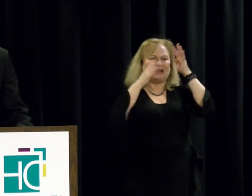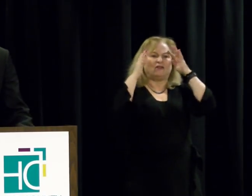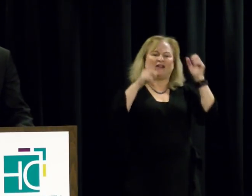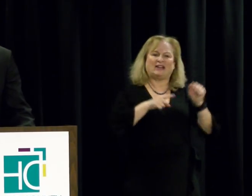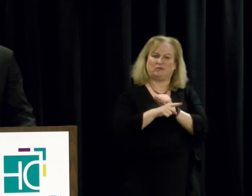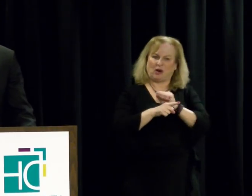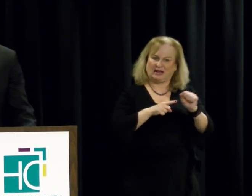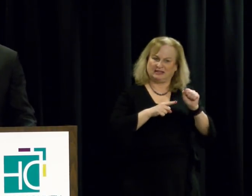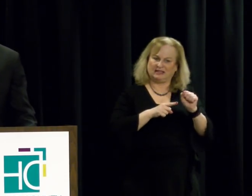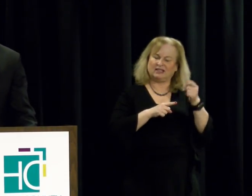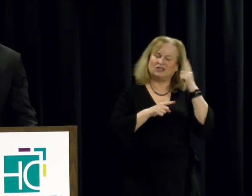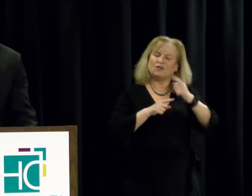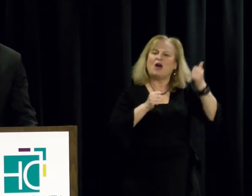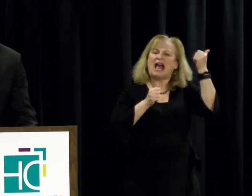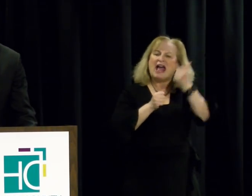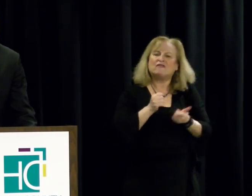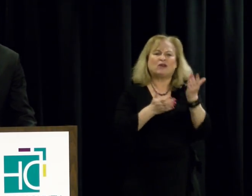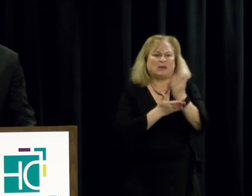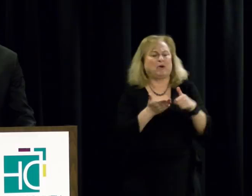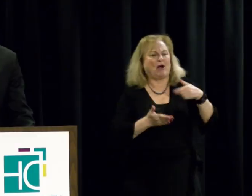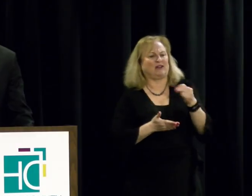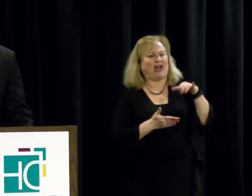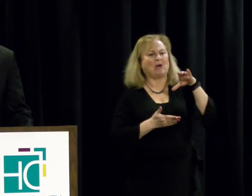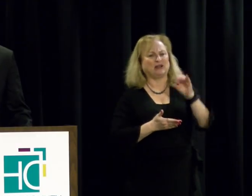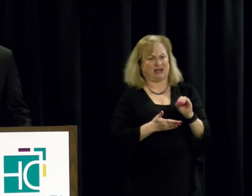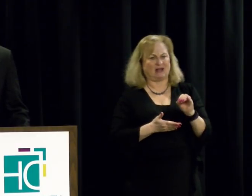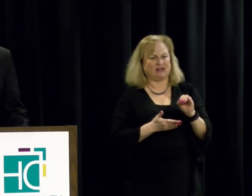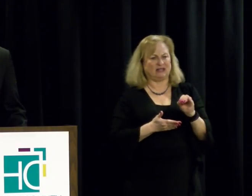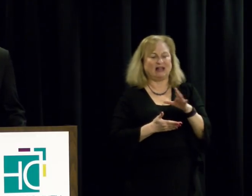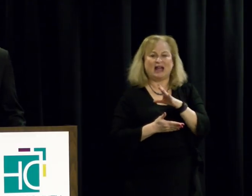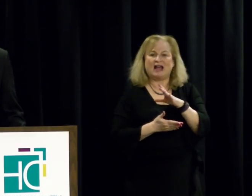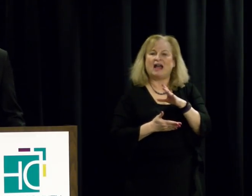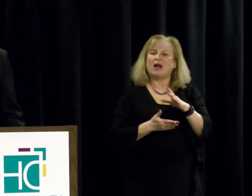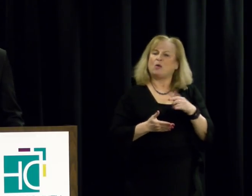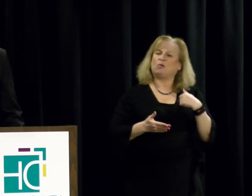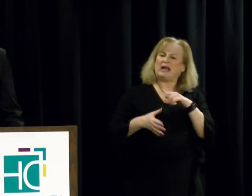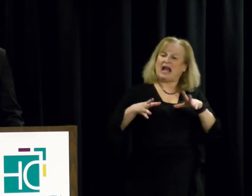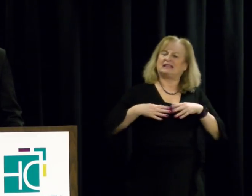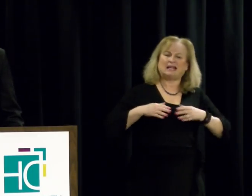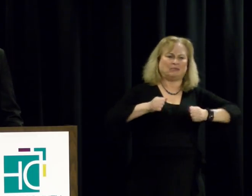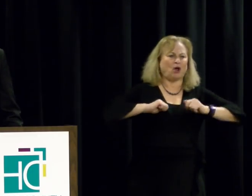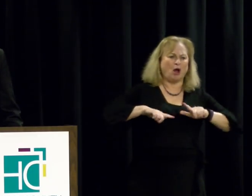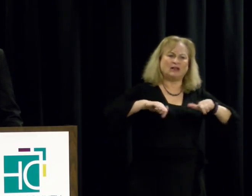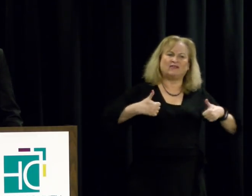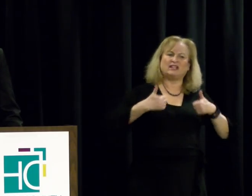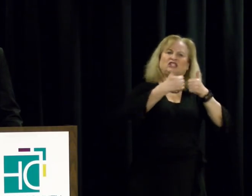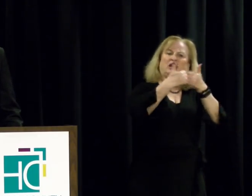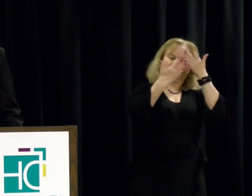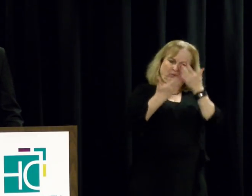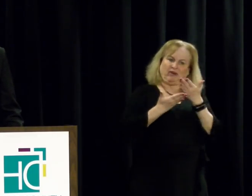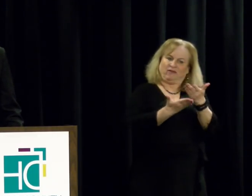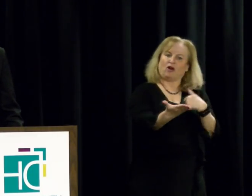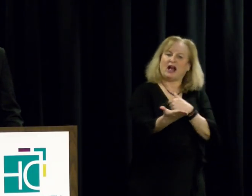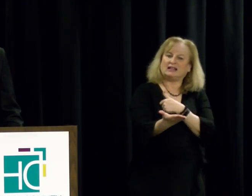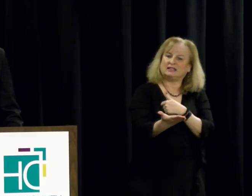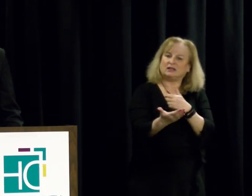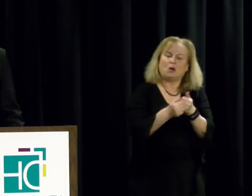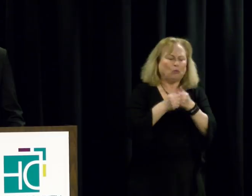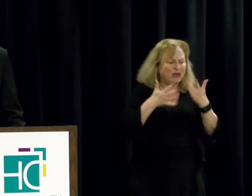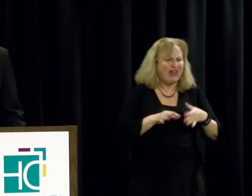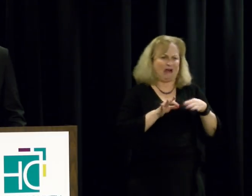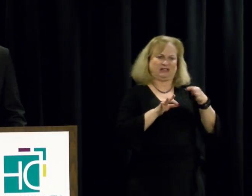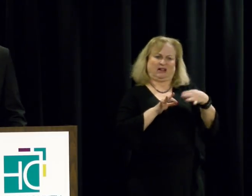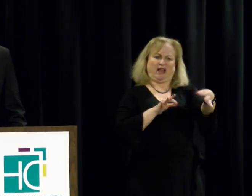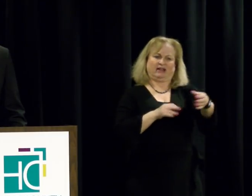practices for every part of Howard County and accepting all the challenges before us without delay.